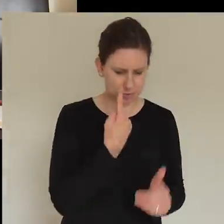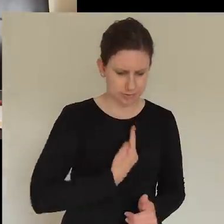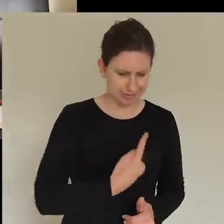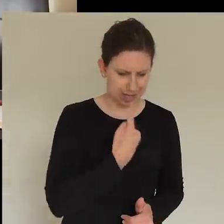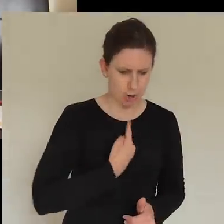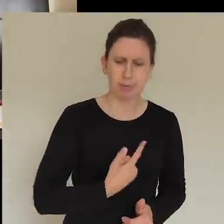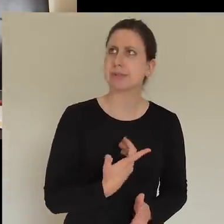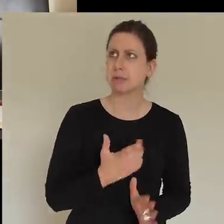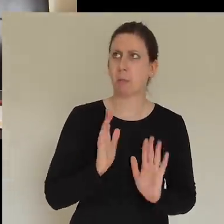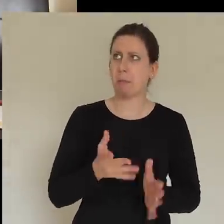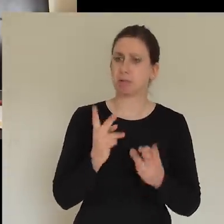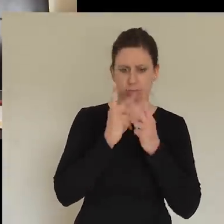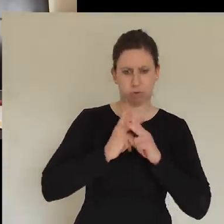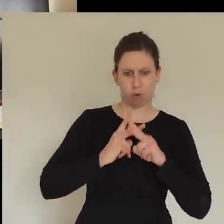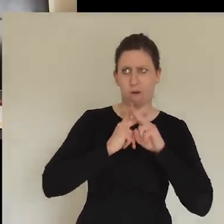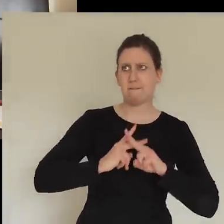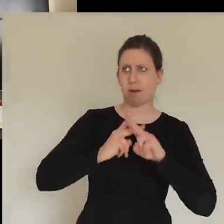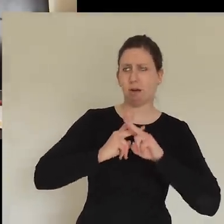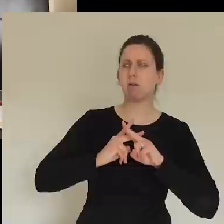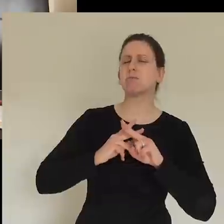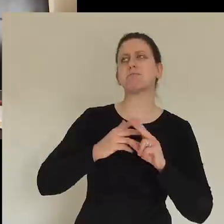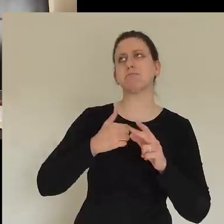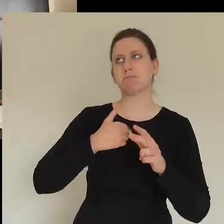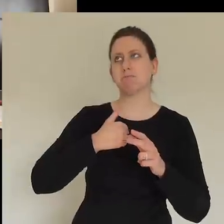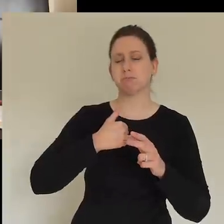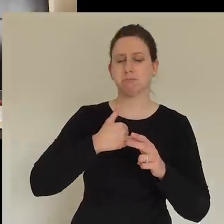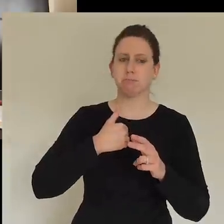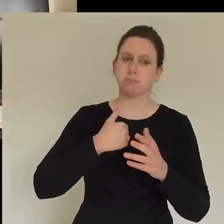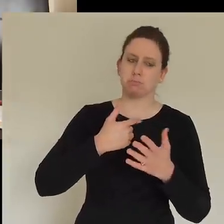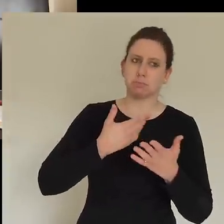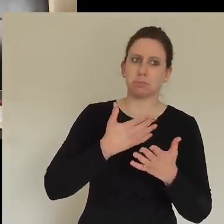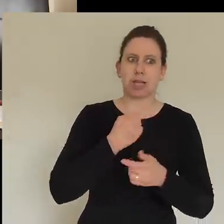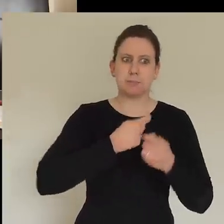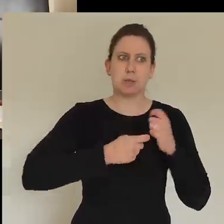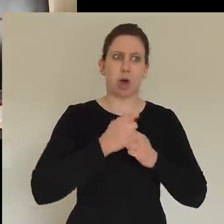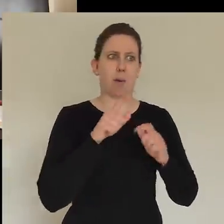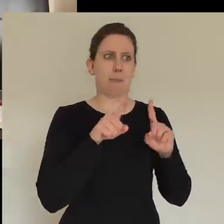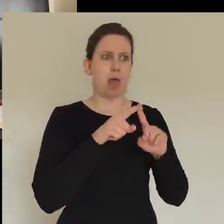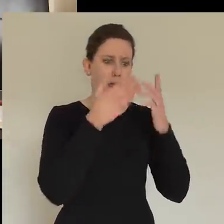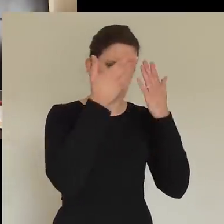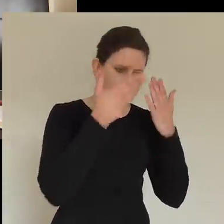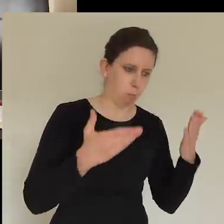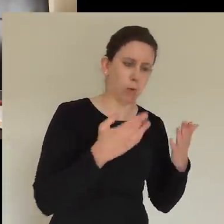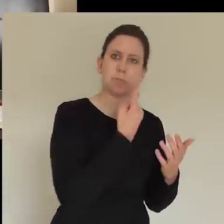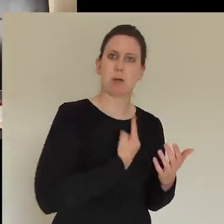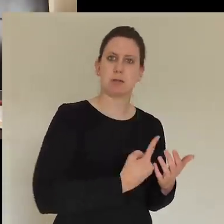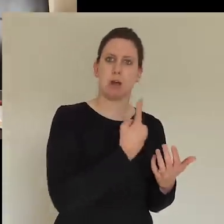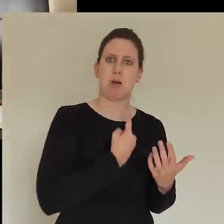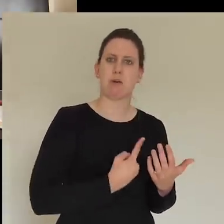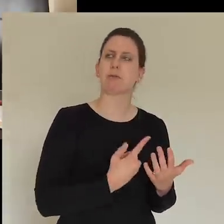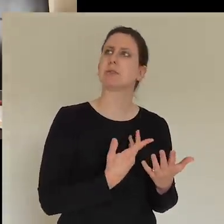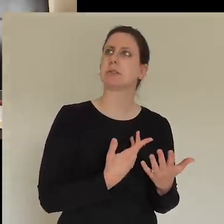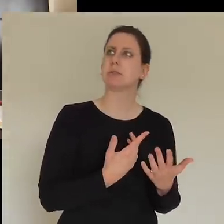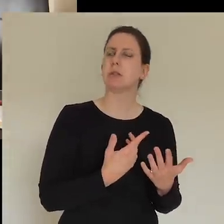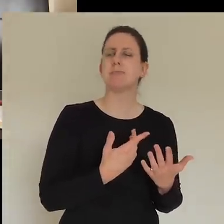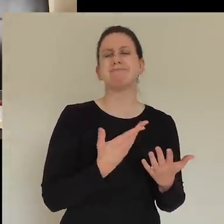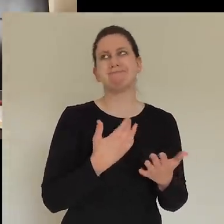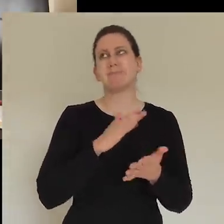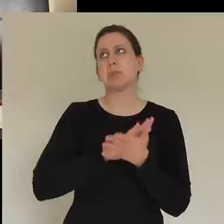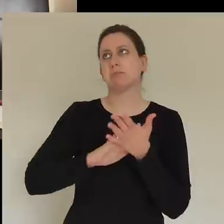one. And we've made that our God. We've made ourselves our own priority. Father, we pray that you would